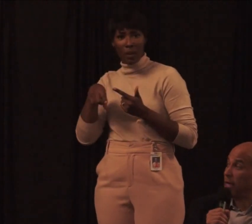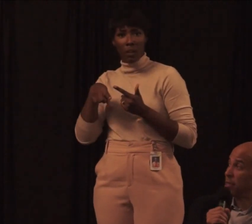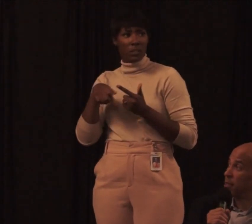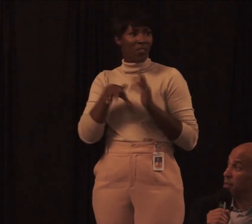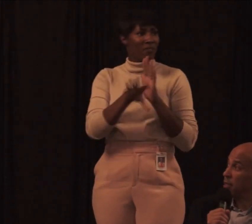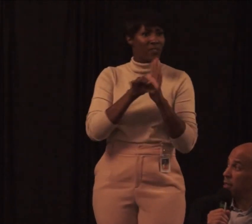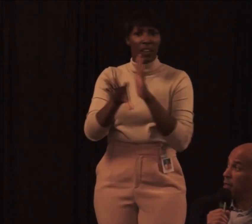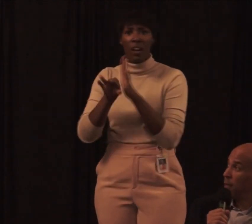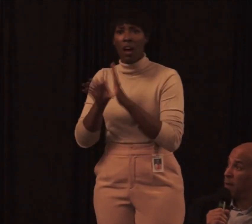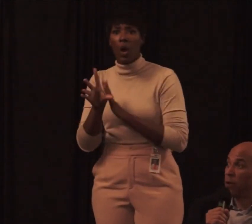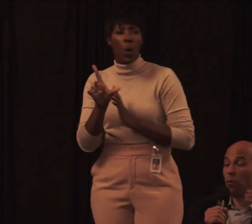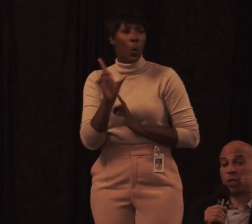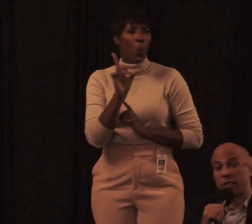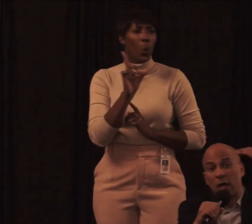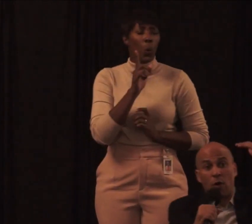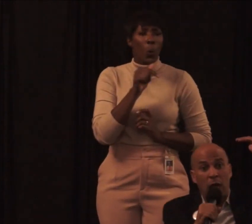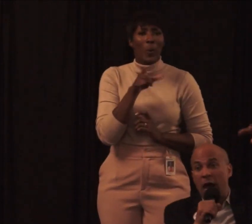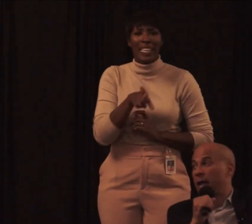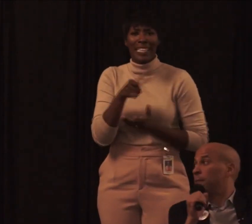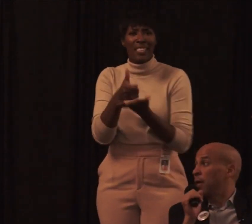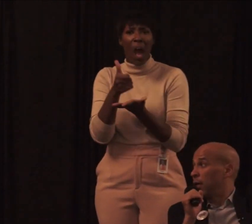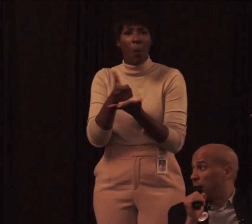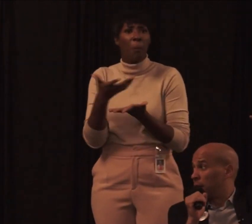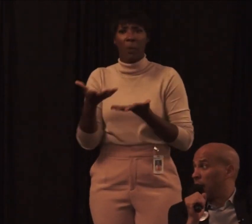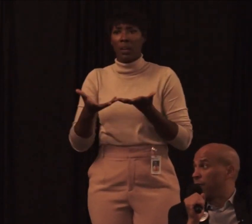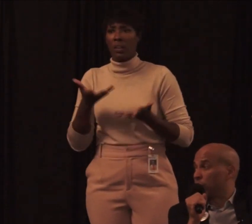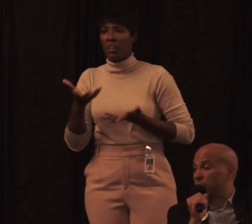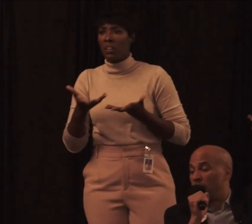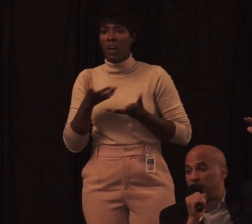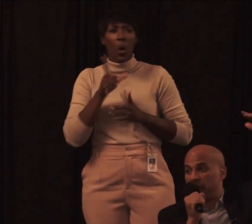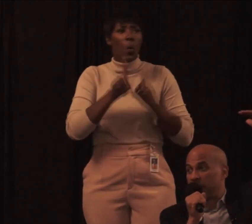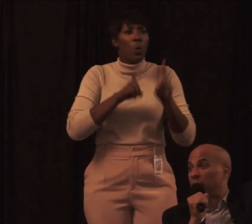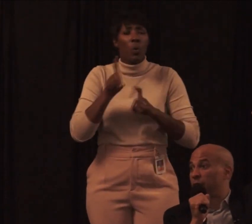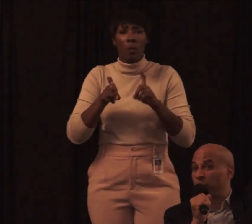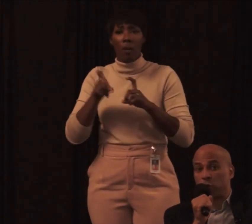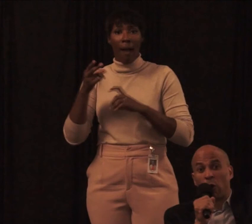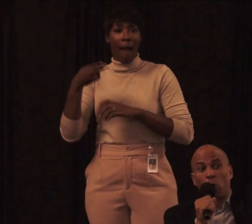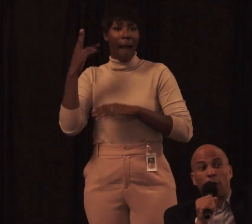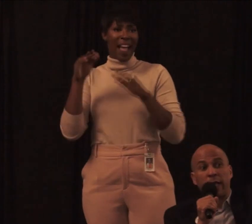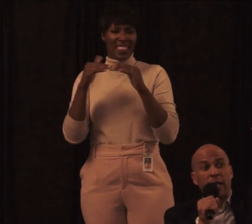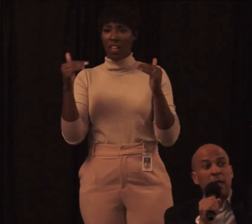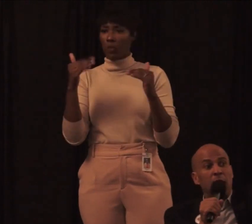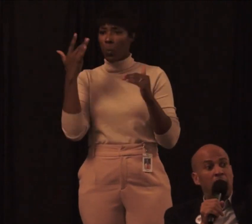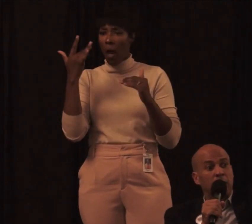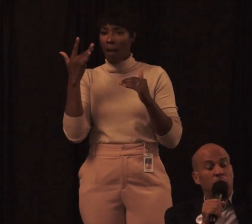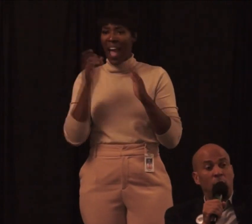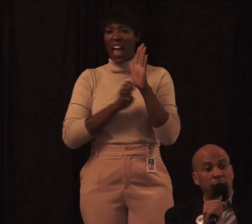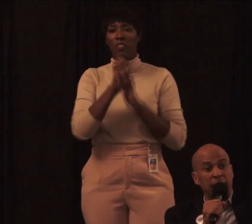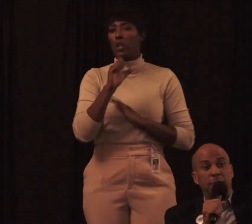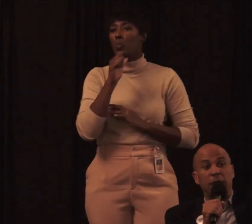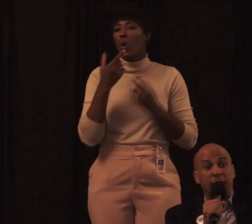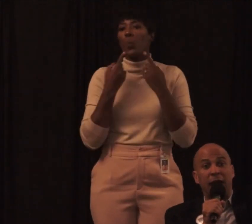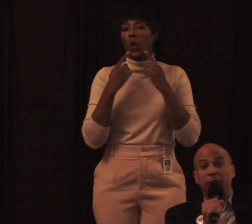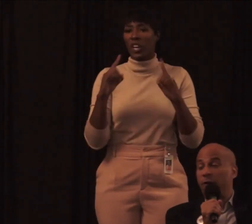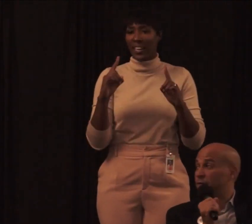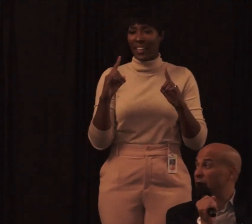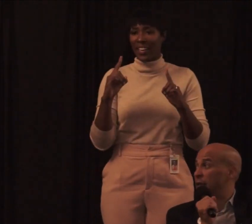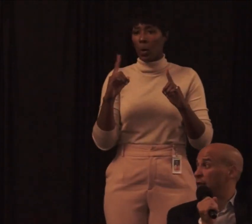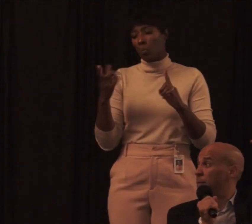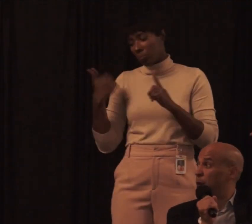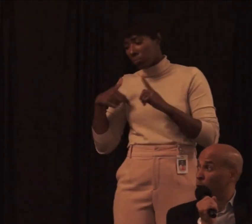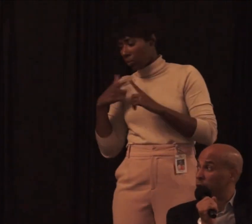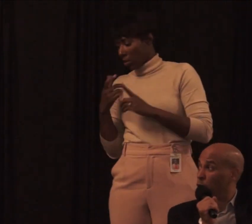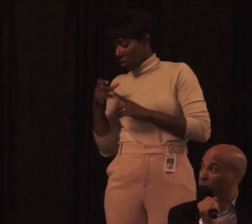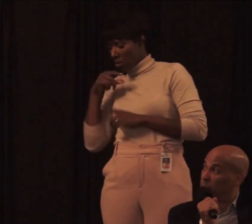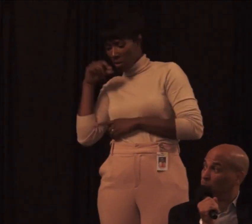were in crisis. People that were stuck on high levels because elevators weren't working so that our teams could get out there and